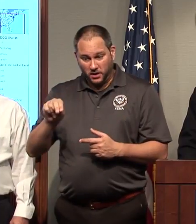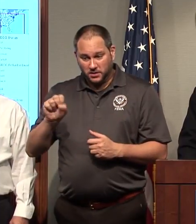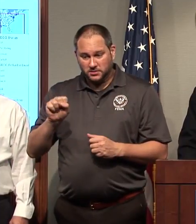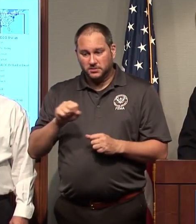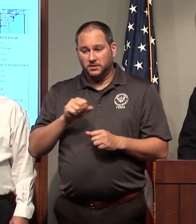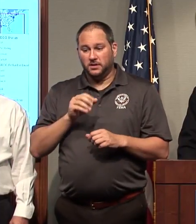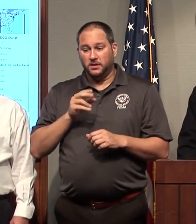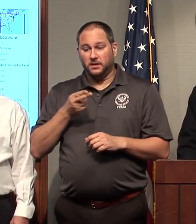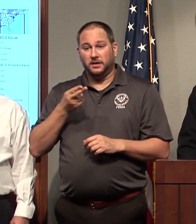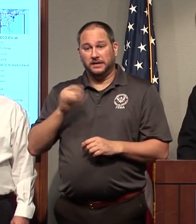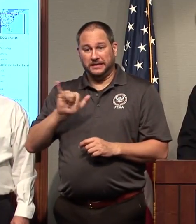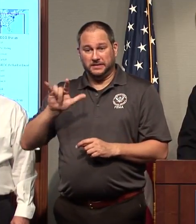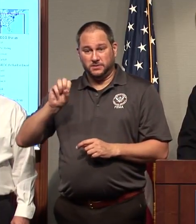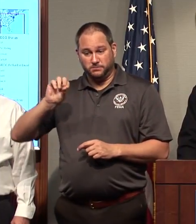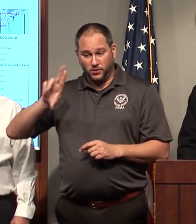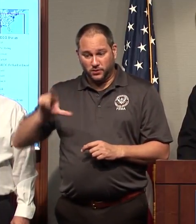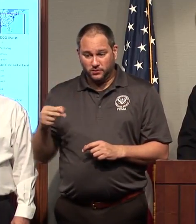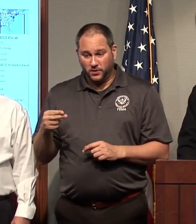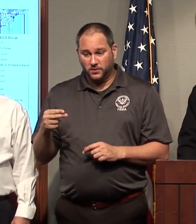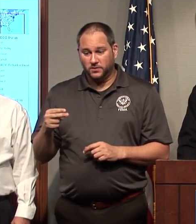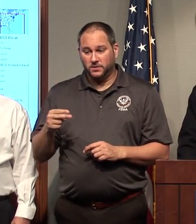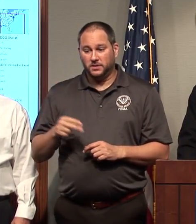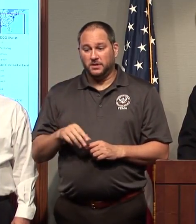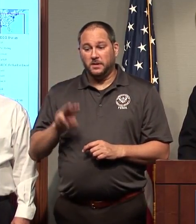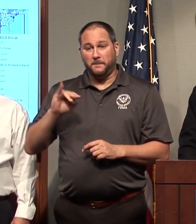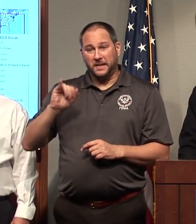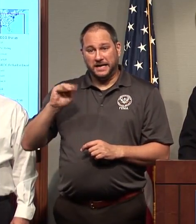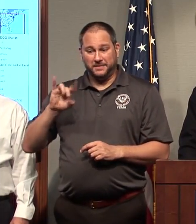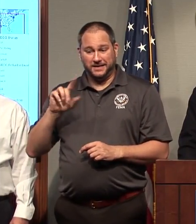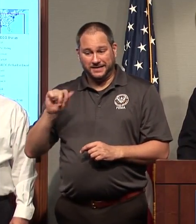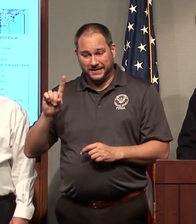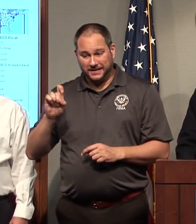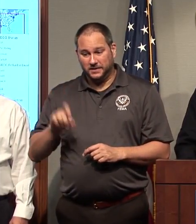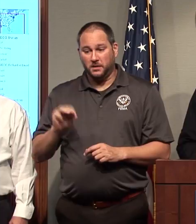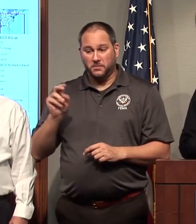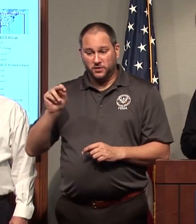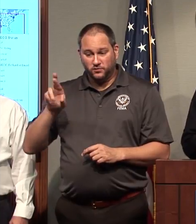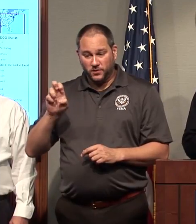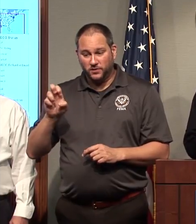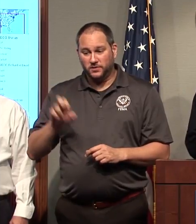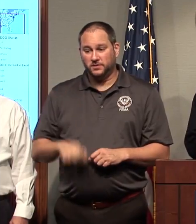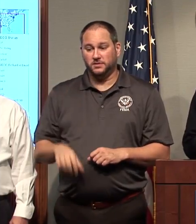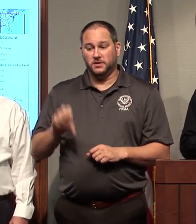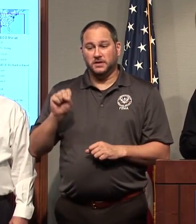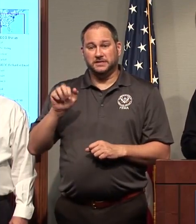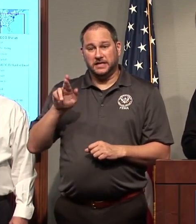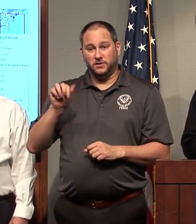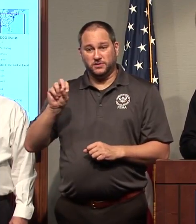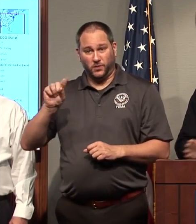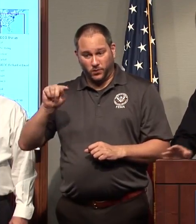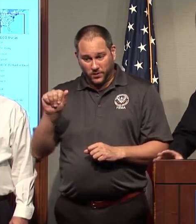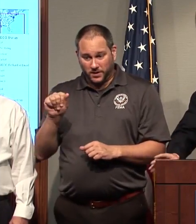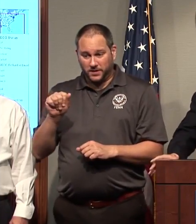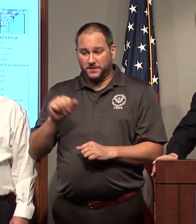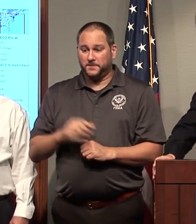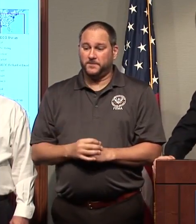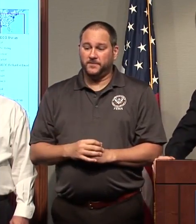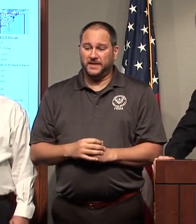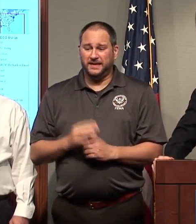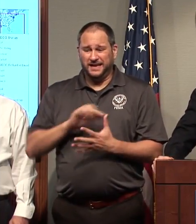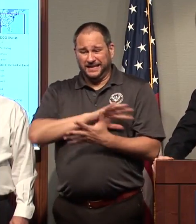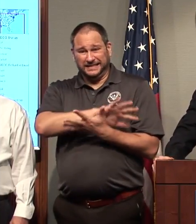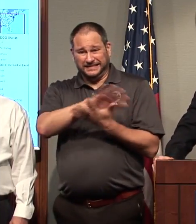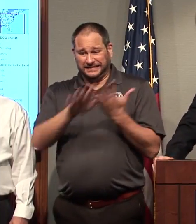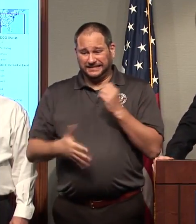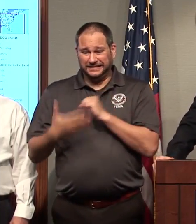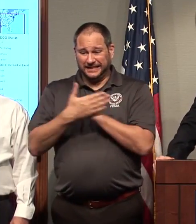Lee, Manatee, Miami-Dade, Monroe, Pinellas, Sarasota. These counties, right now, if you're a citizen in those